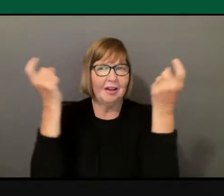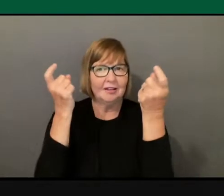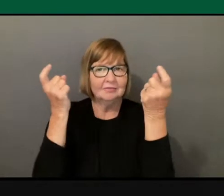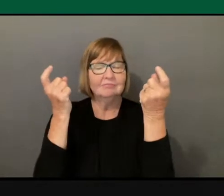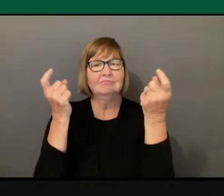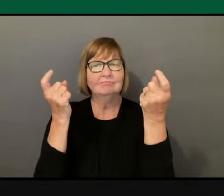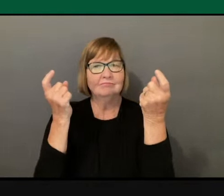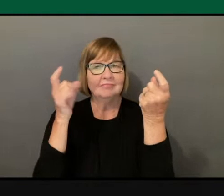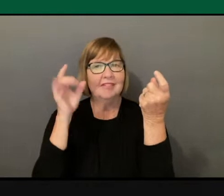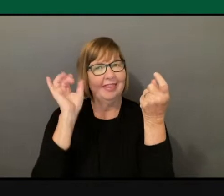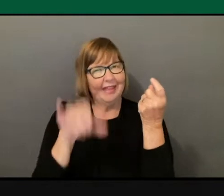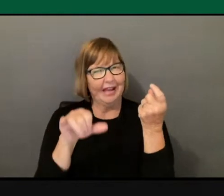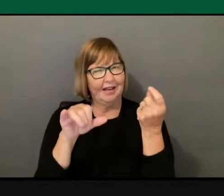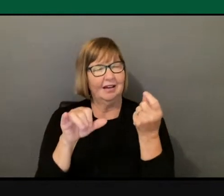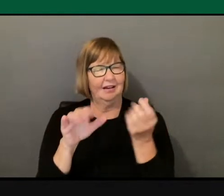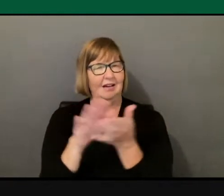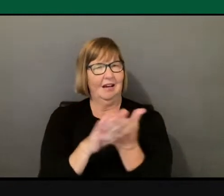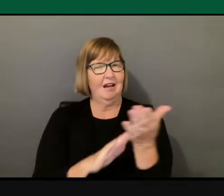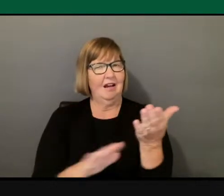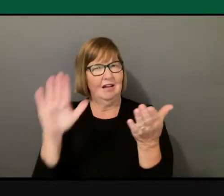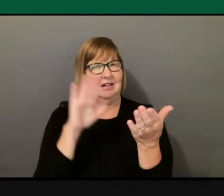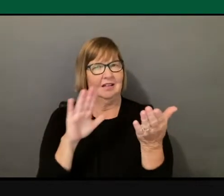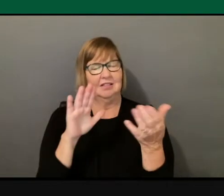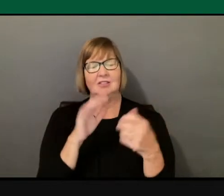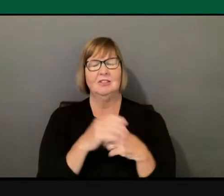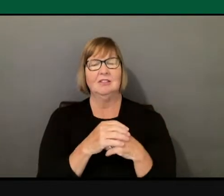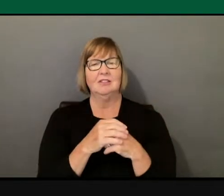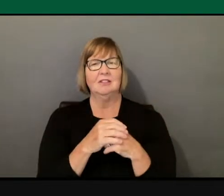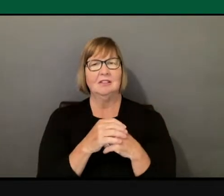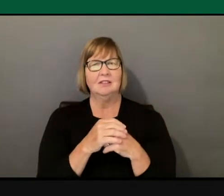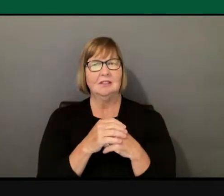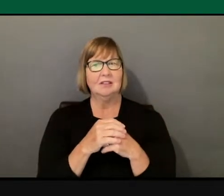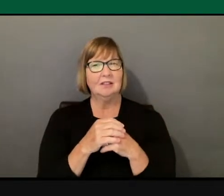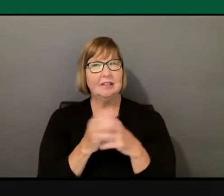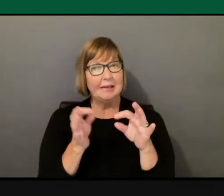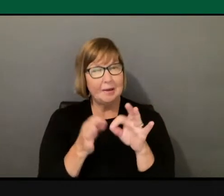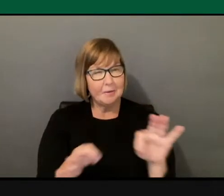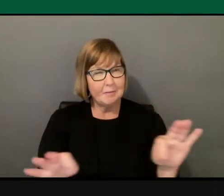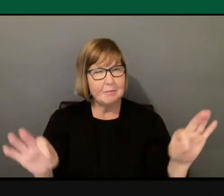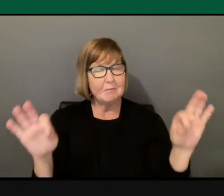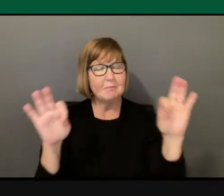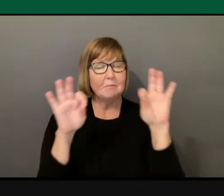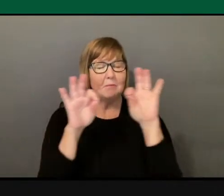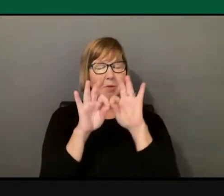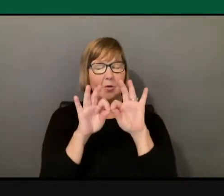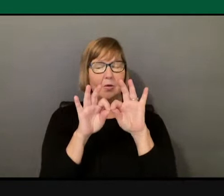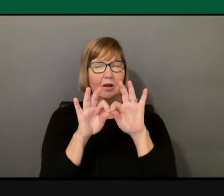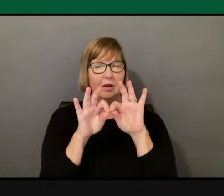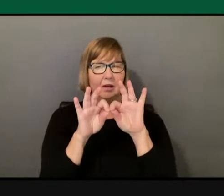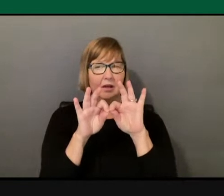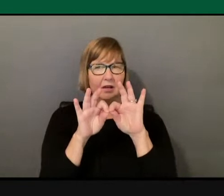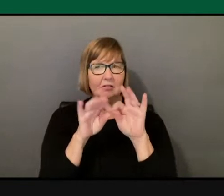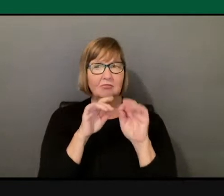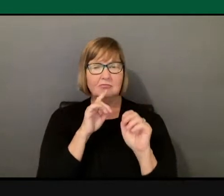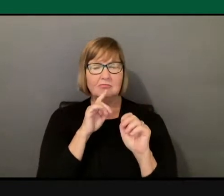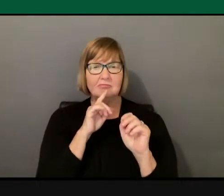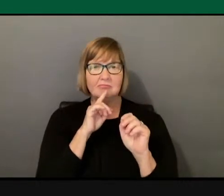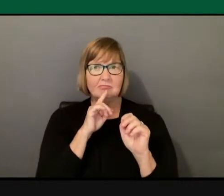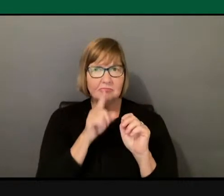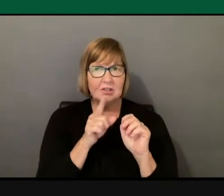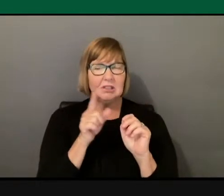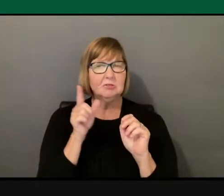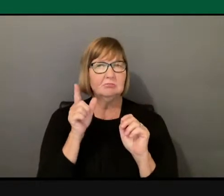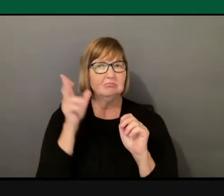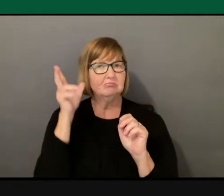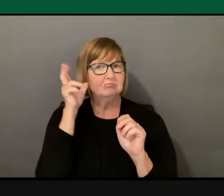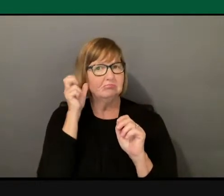And I think it's never been more important than to really, really listen to each